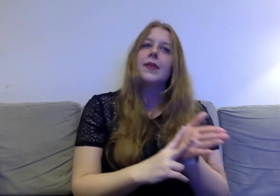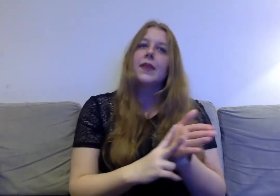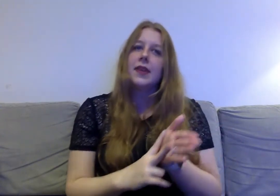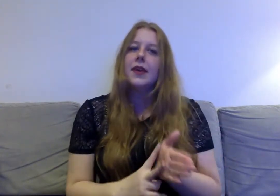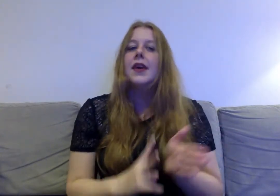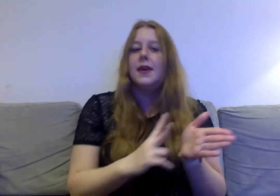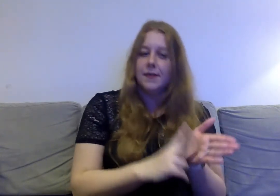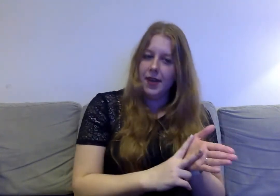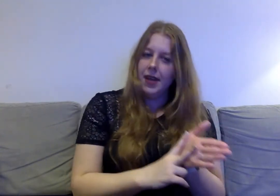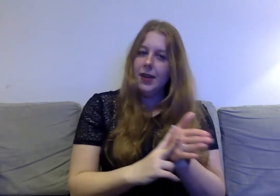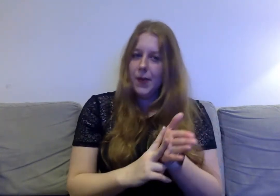Valerie